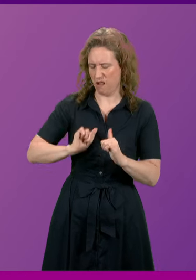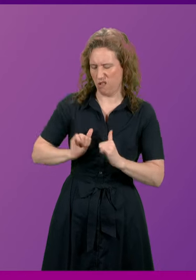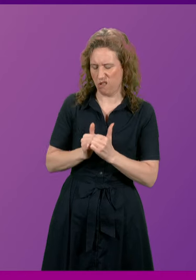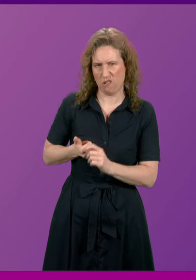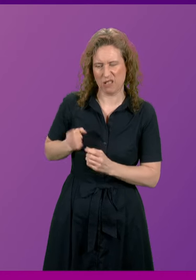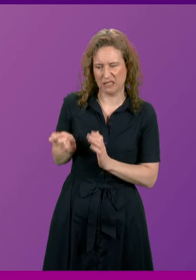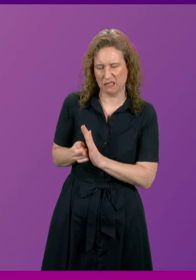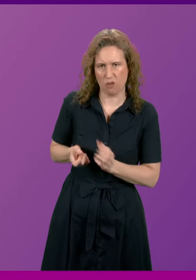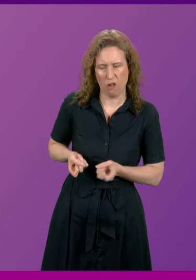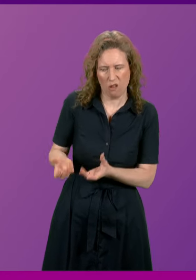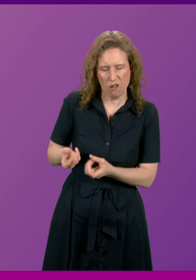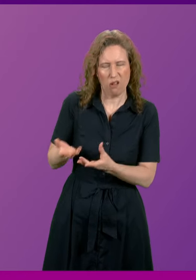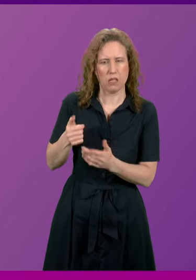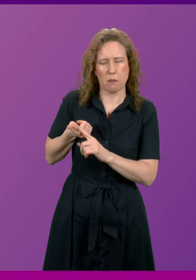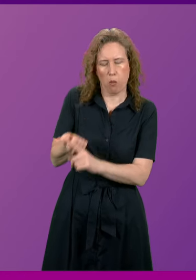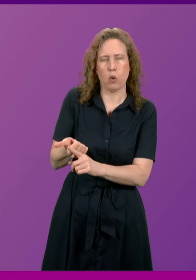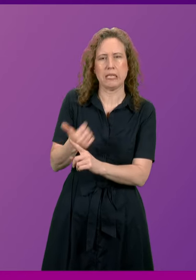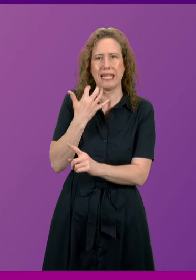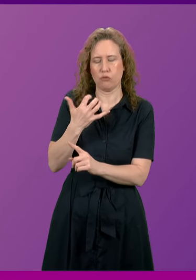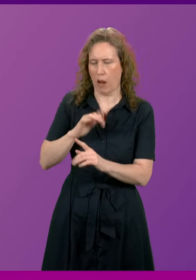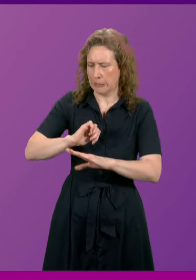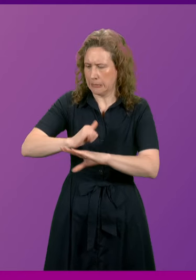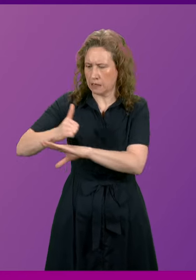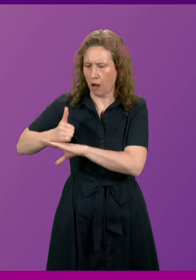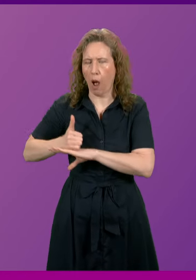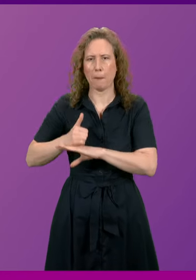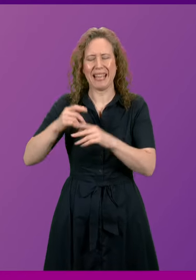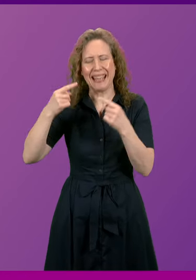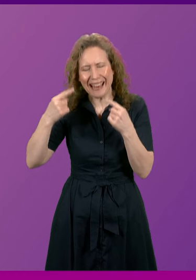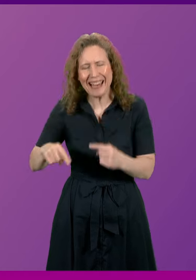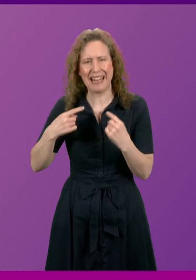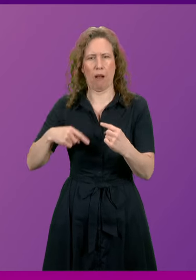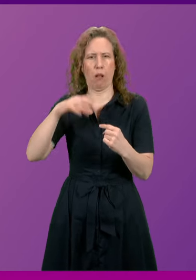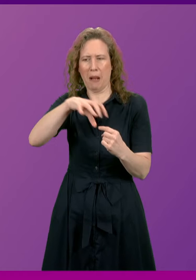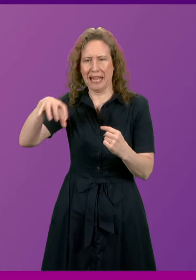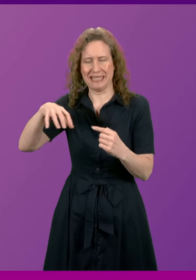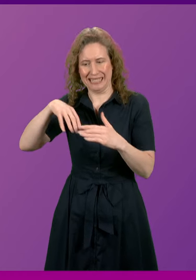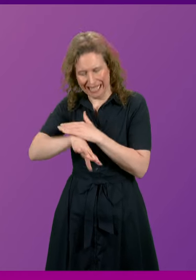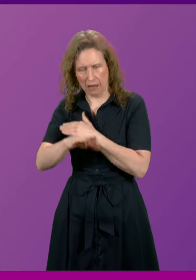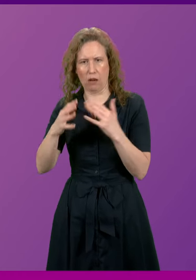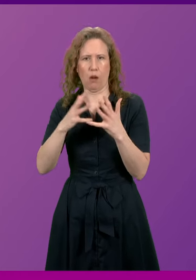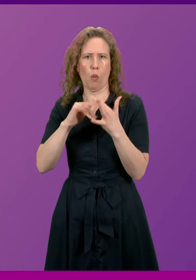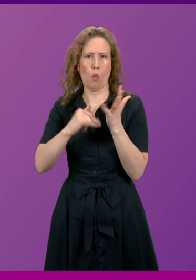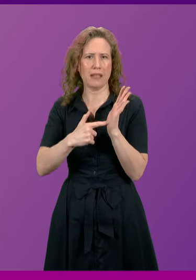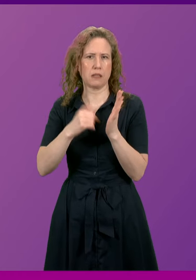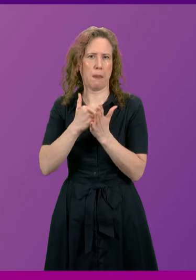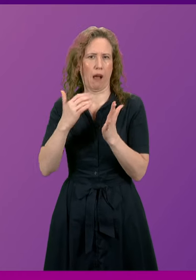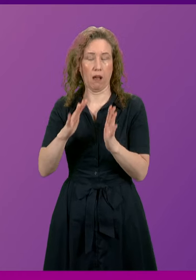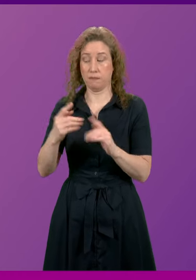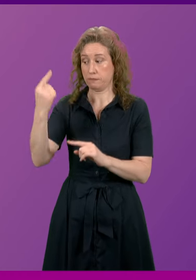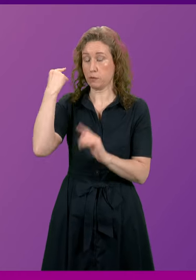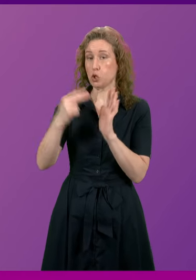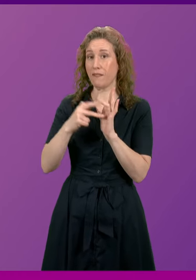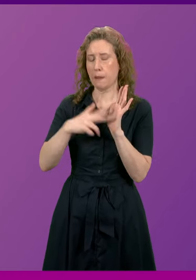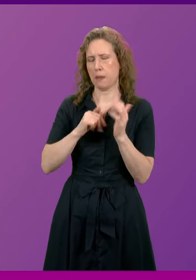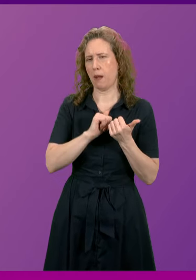illegal settlements that Israel has been constructing on Palestinian territory in the West Bank. Back in November my